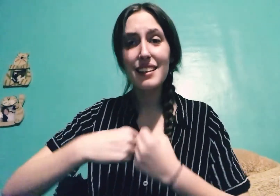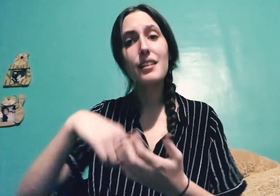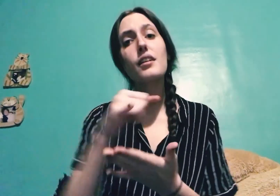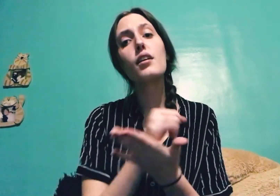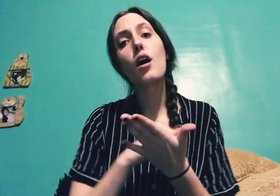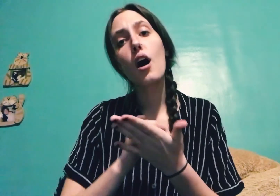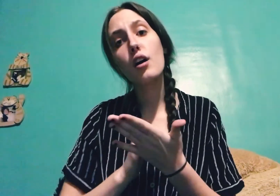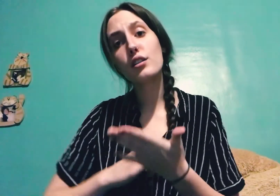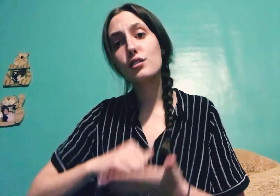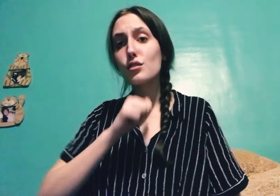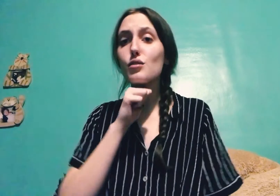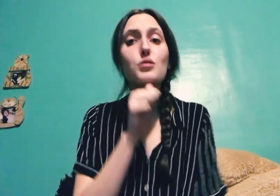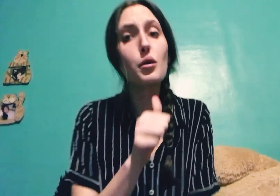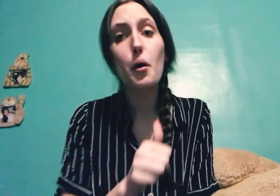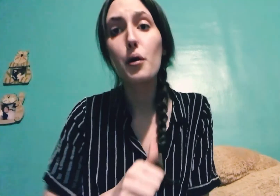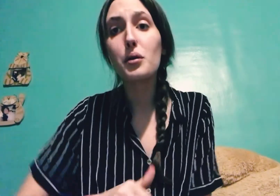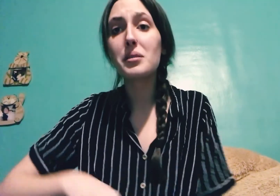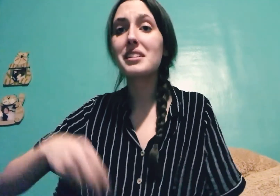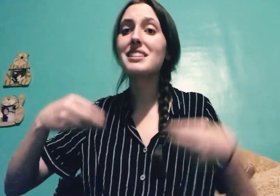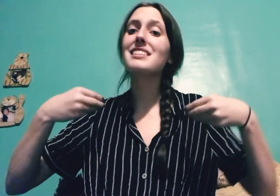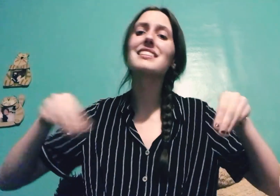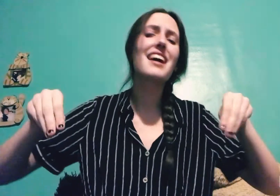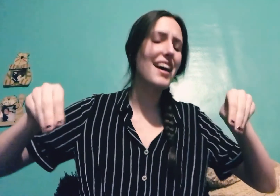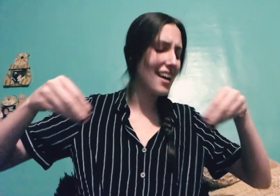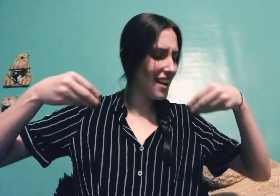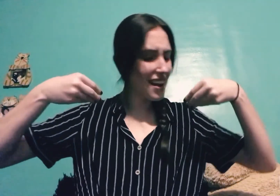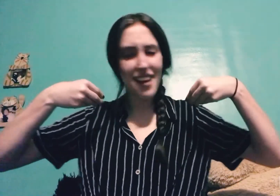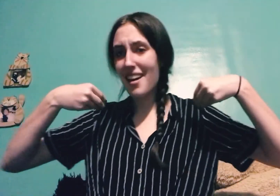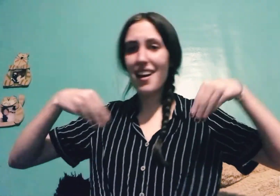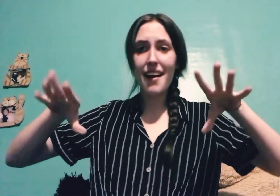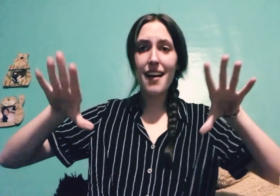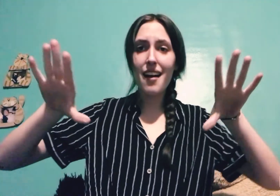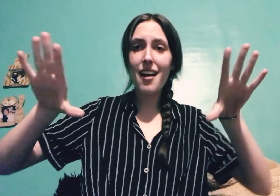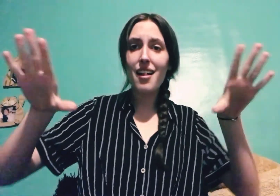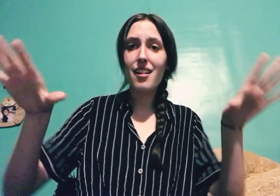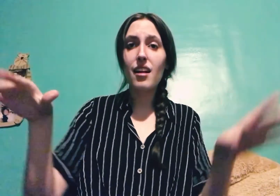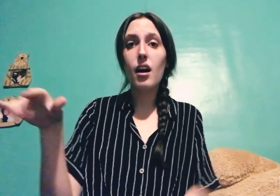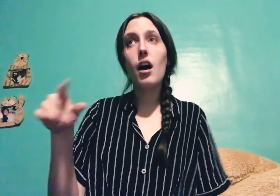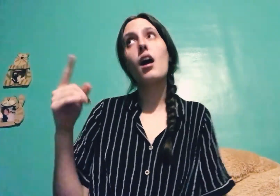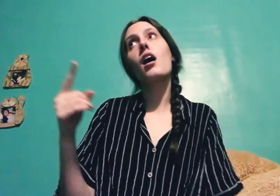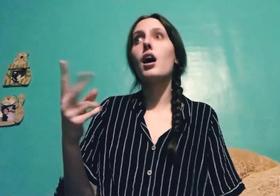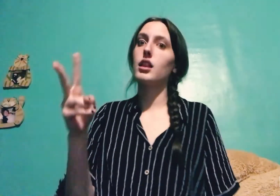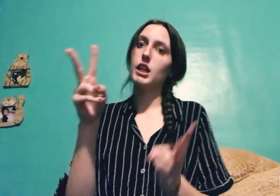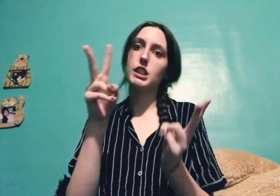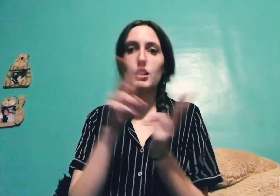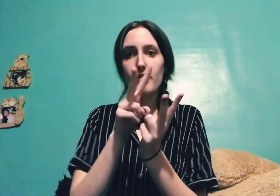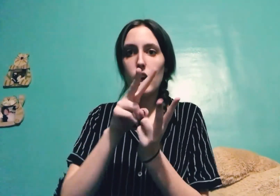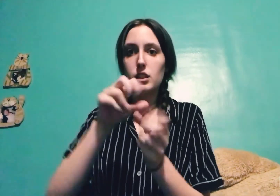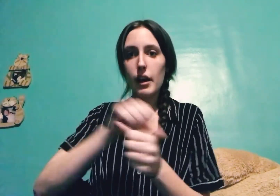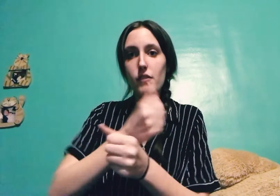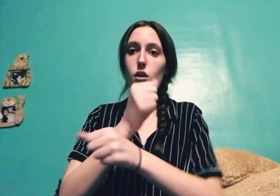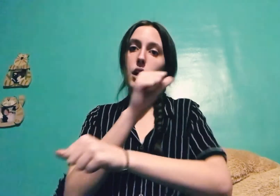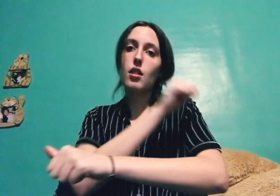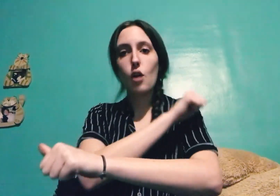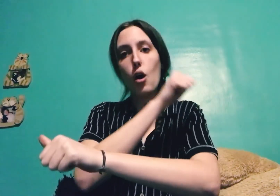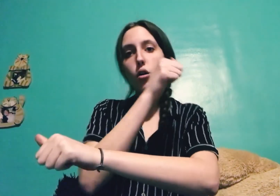I'm on display say Unless you fuck every authority